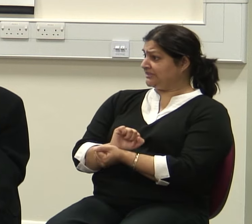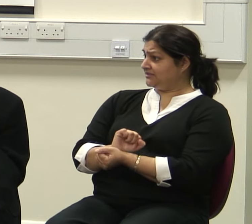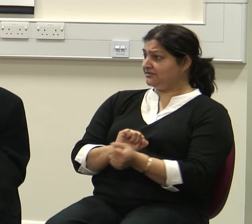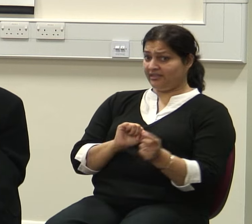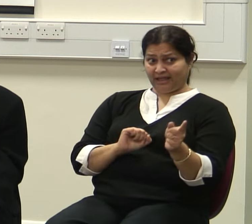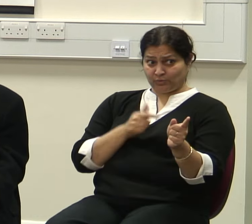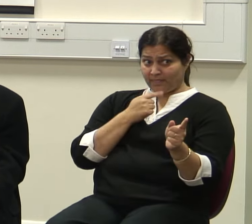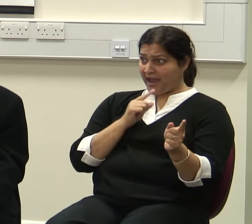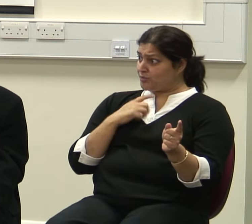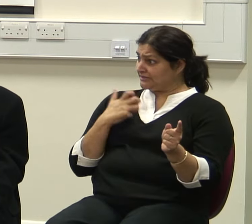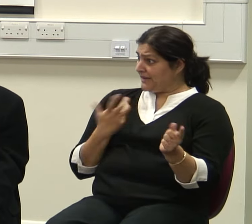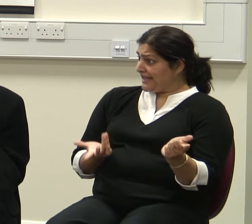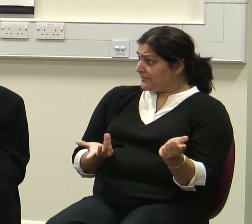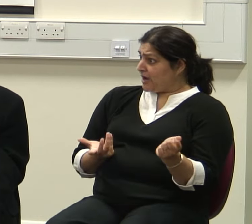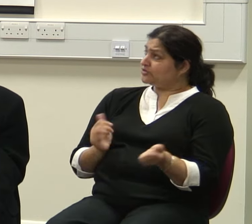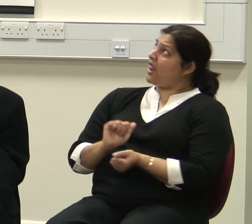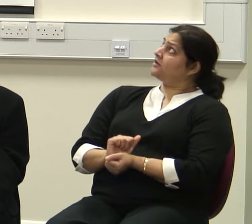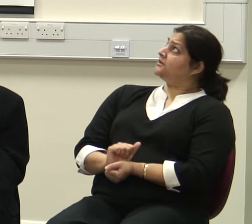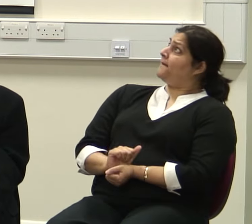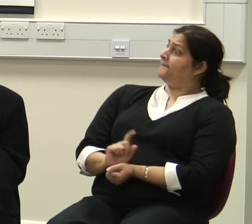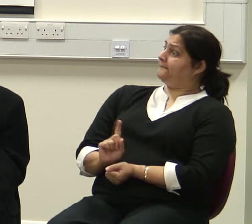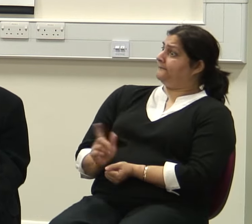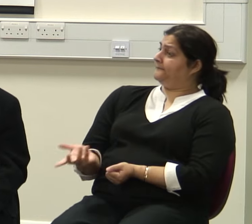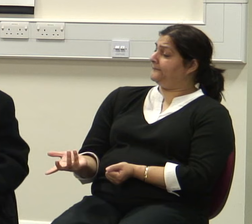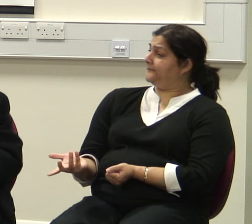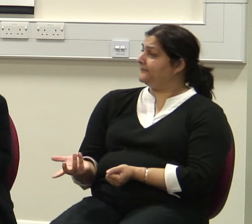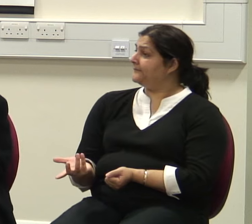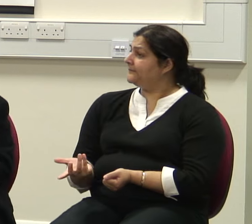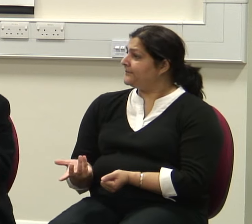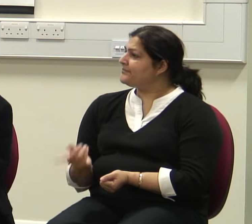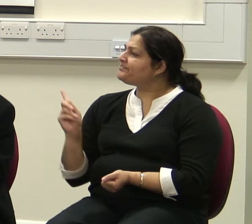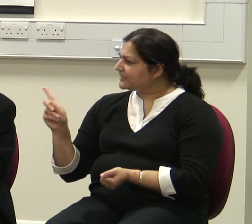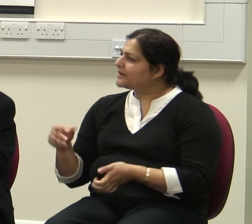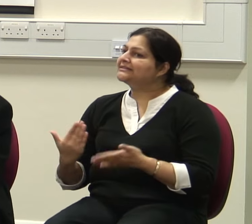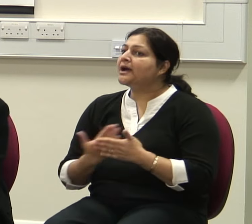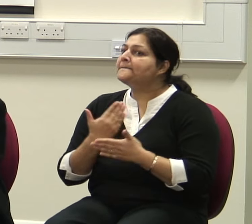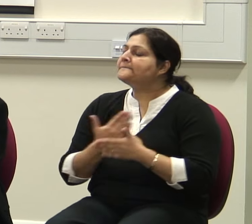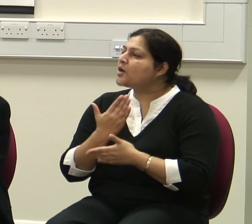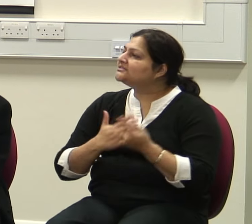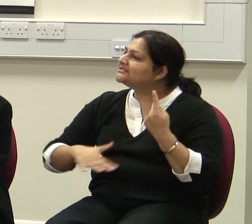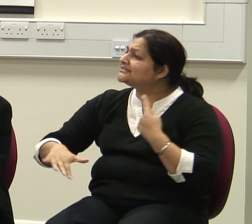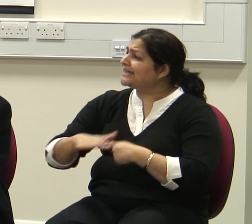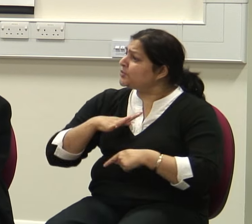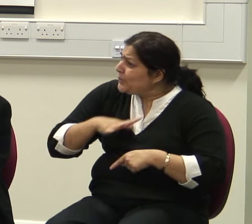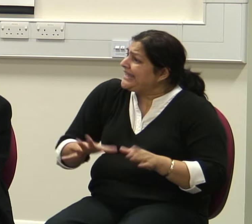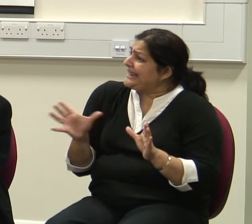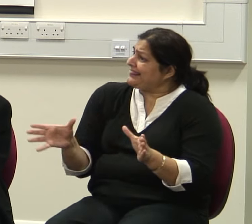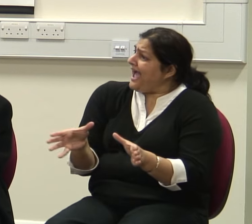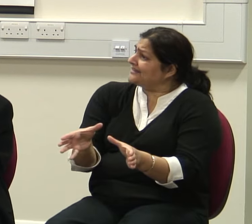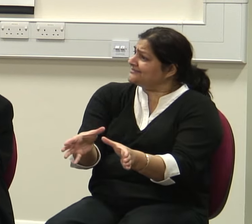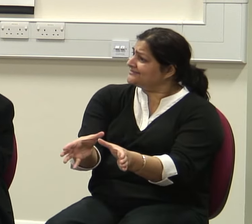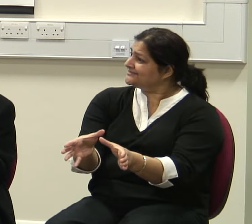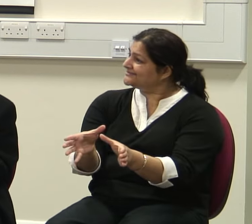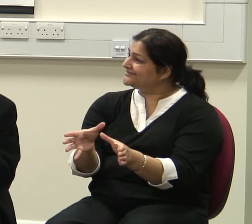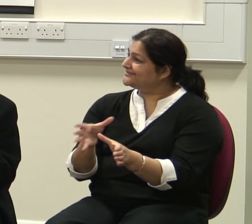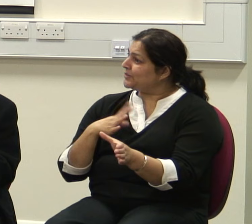complains about. Bedlam. Well, obviously modern society needs it. So